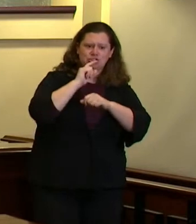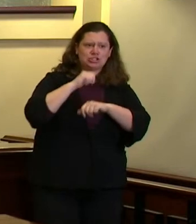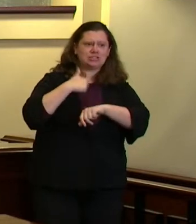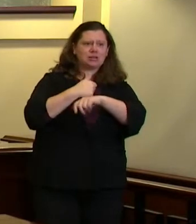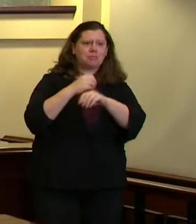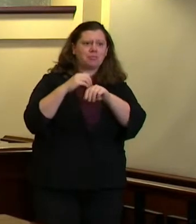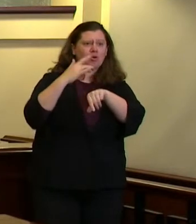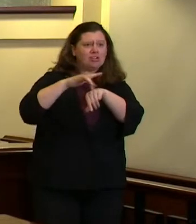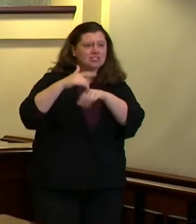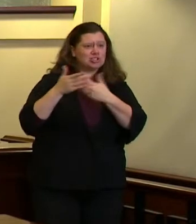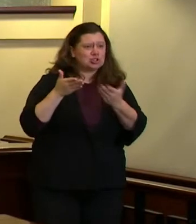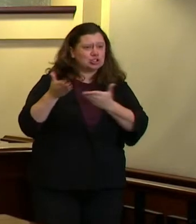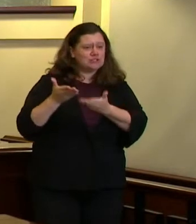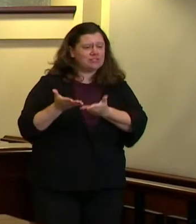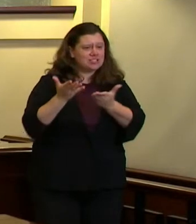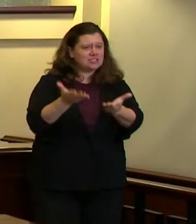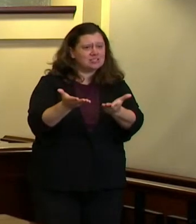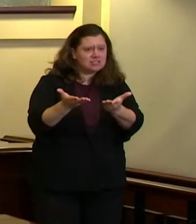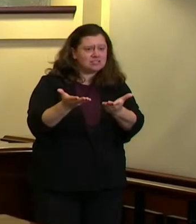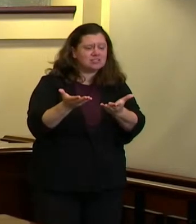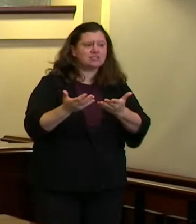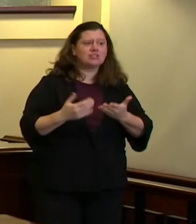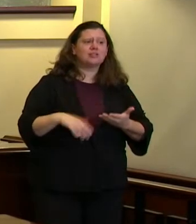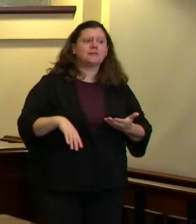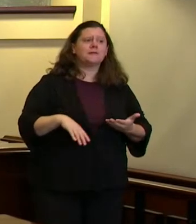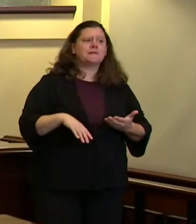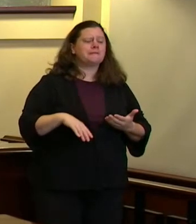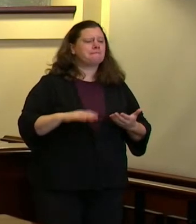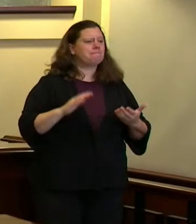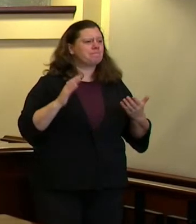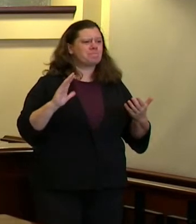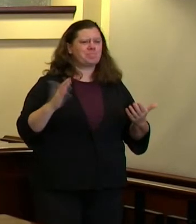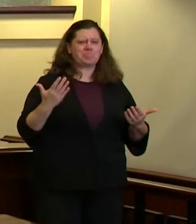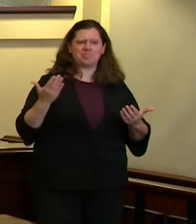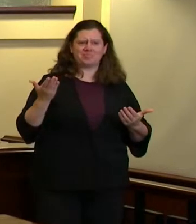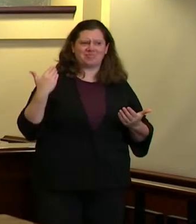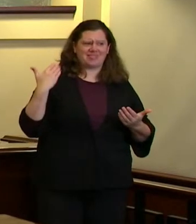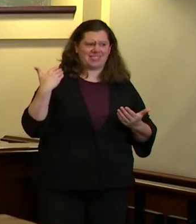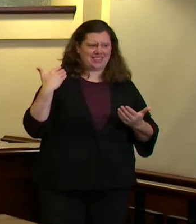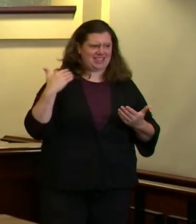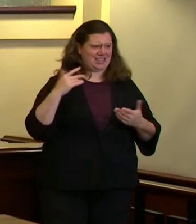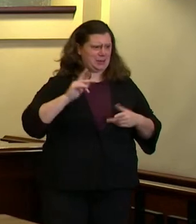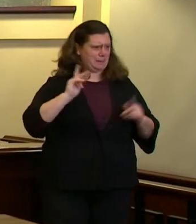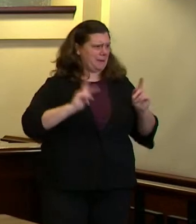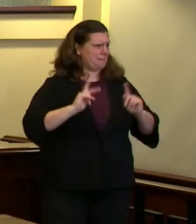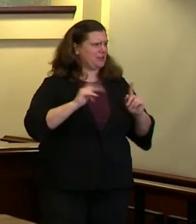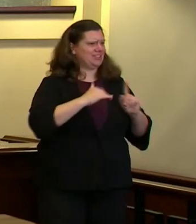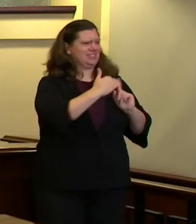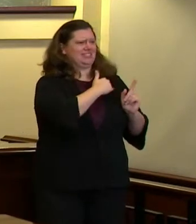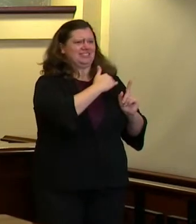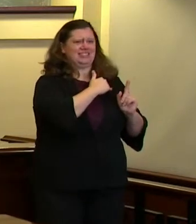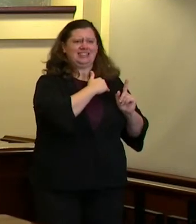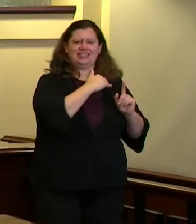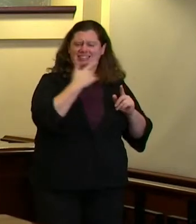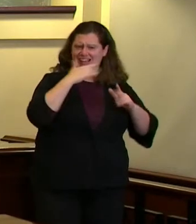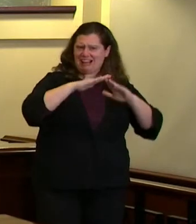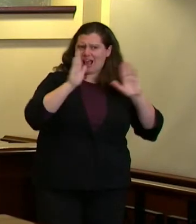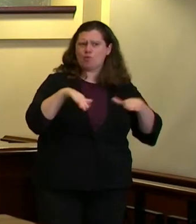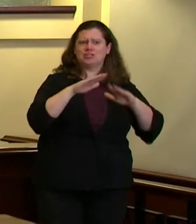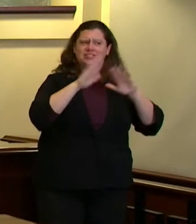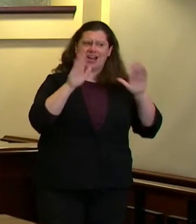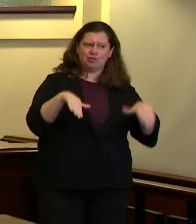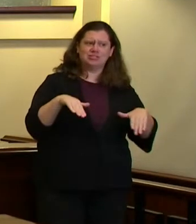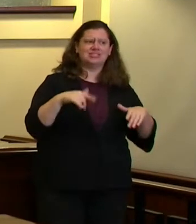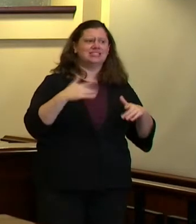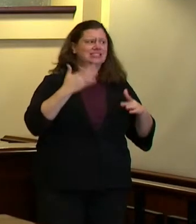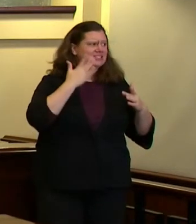oregonians article this this weekend was that housing remains paramount and we have a dire shortage